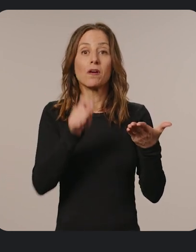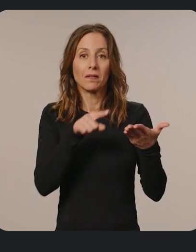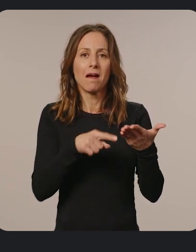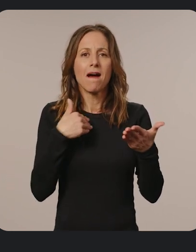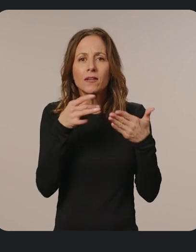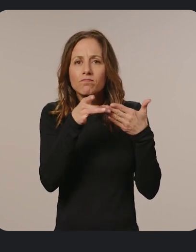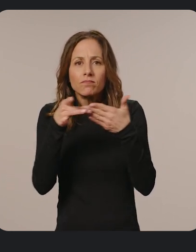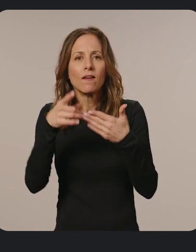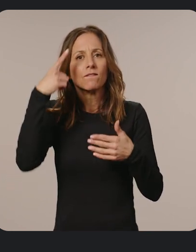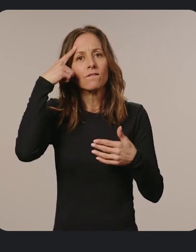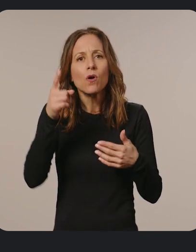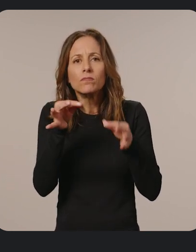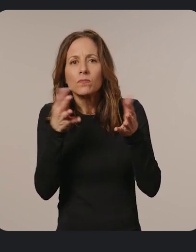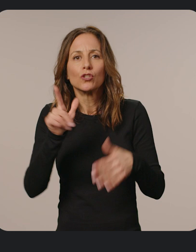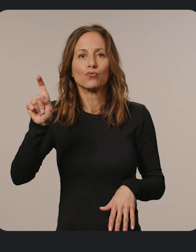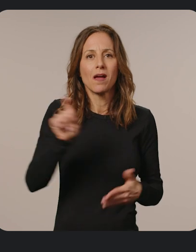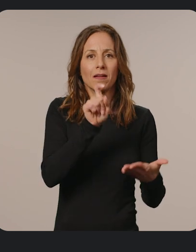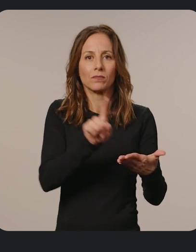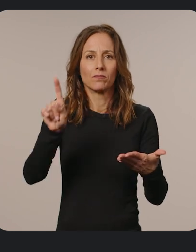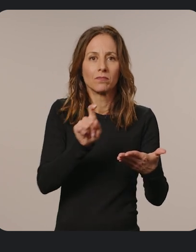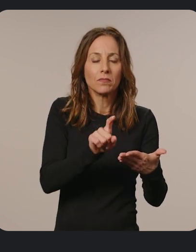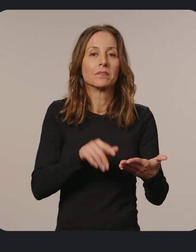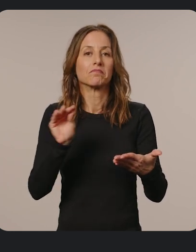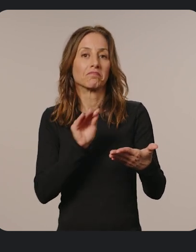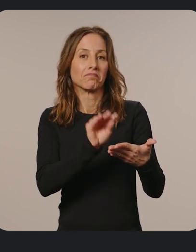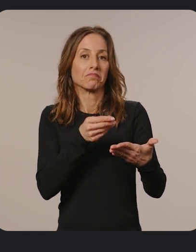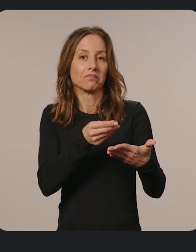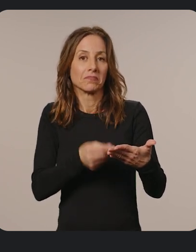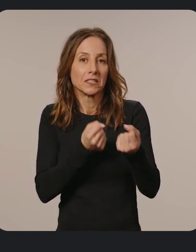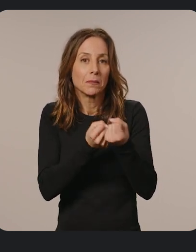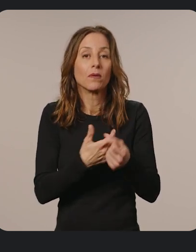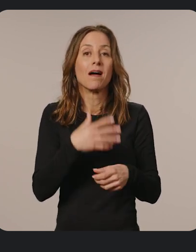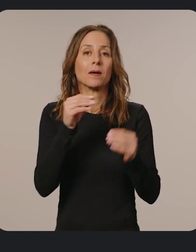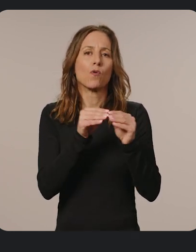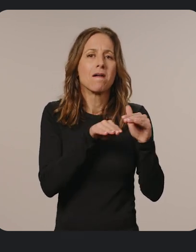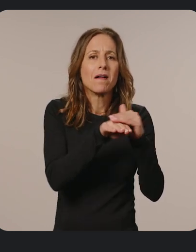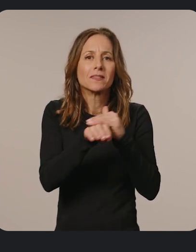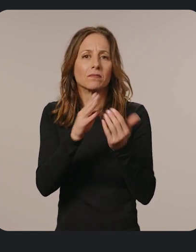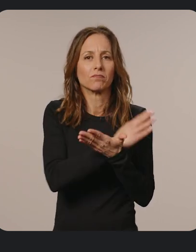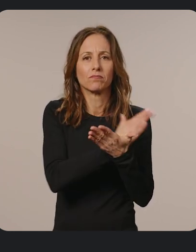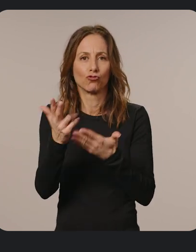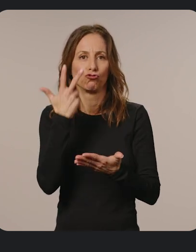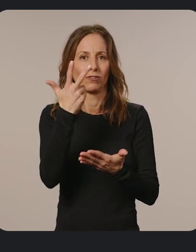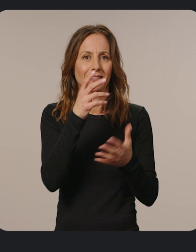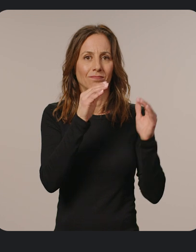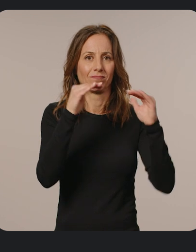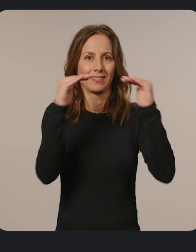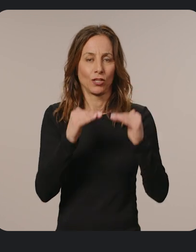has guidance for drag and drop motions, input support, and more across three tiers. Starting